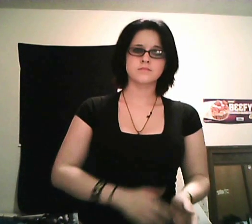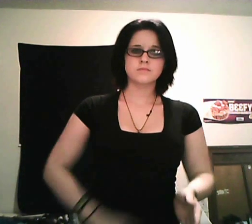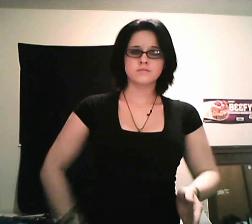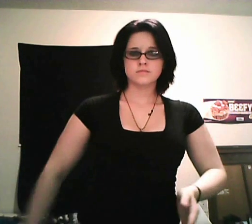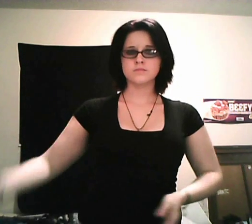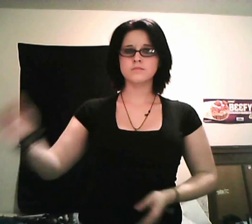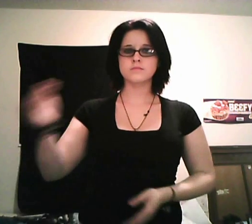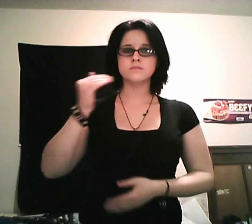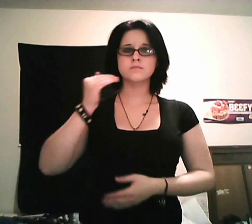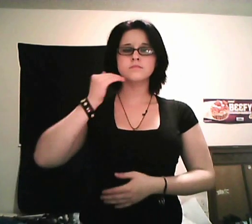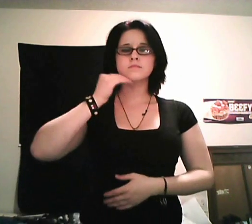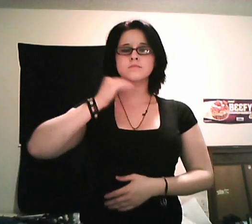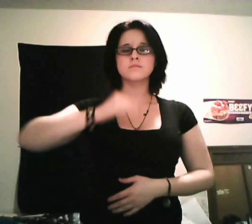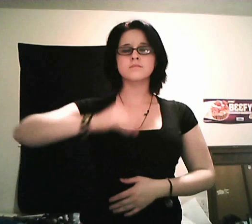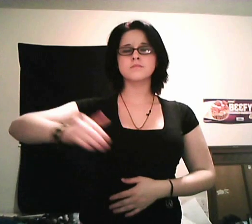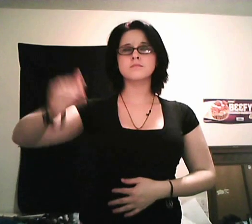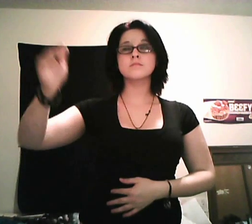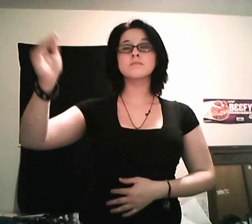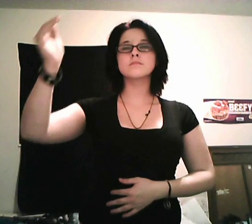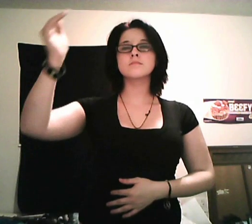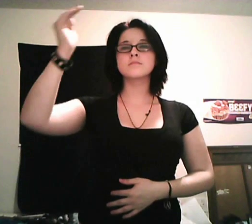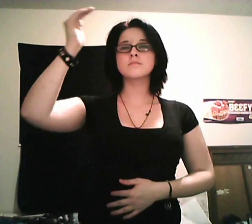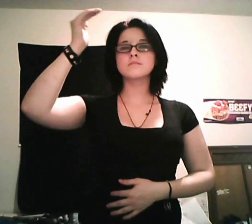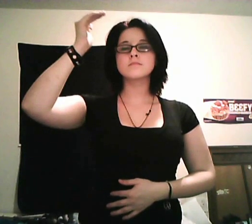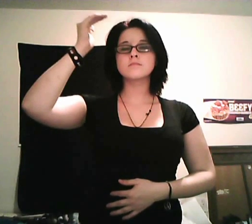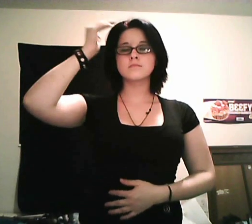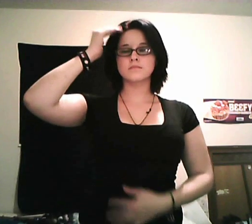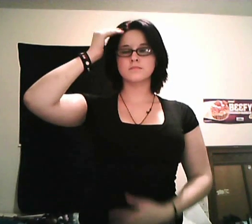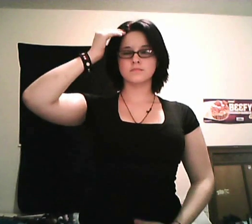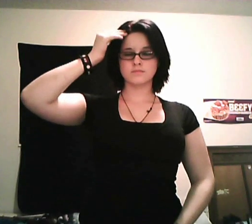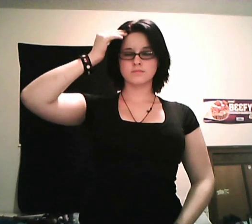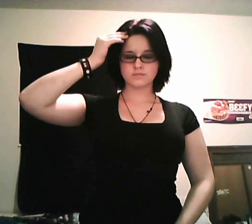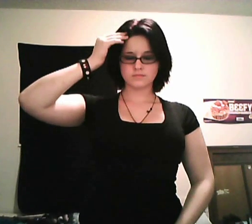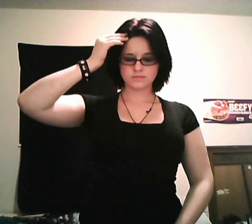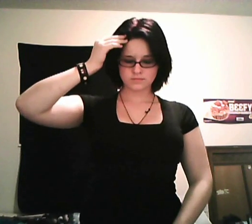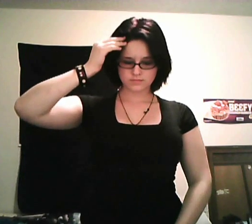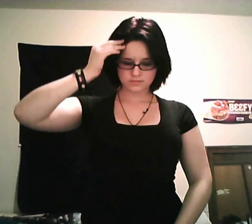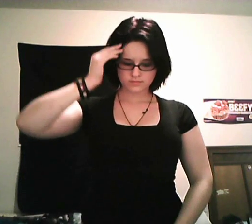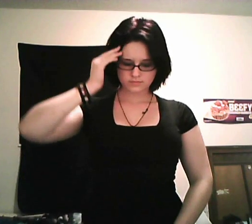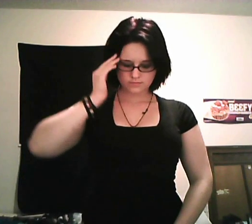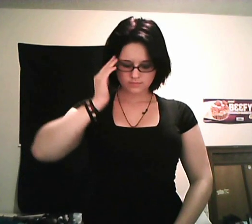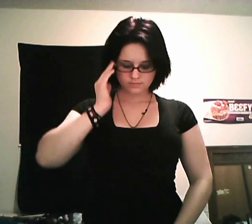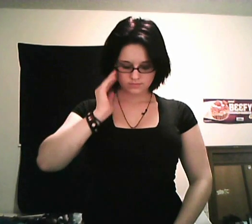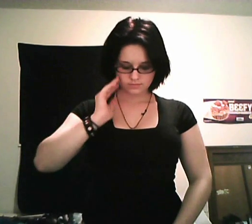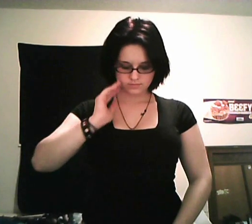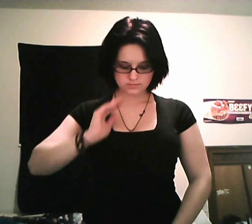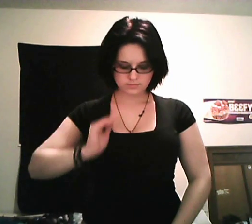So I lay my head back down